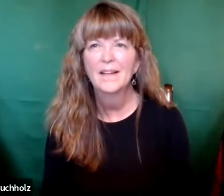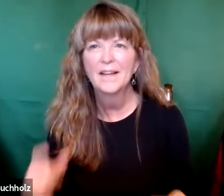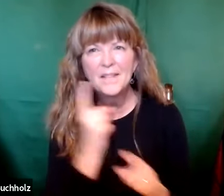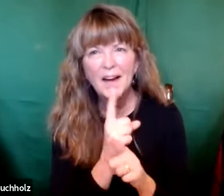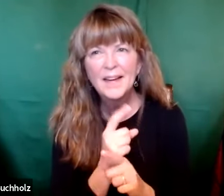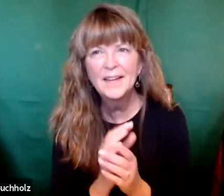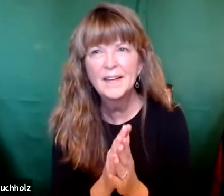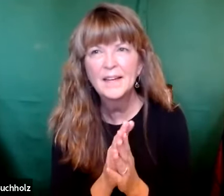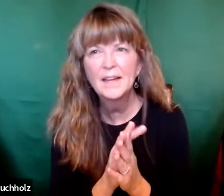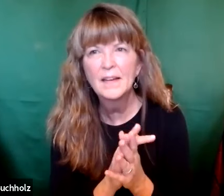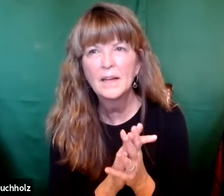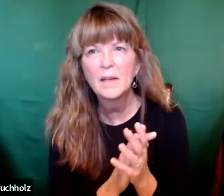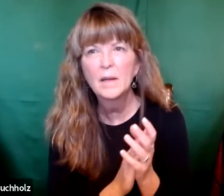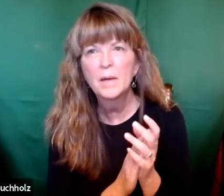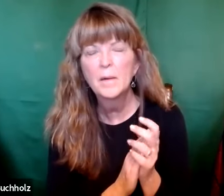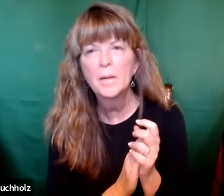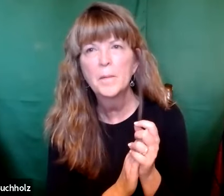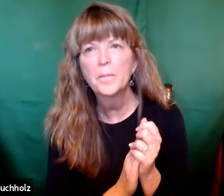children. Wouldn't you agree?